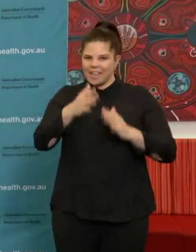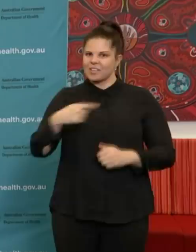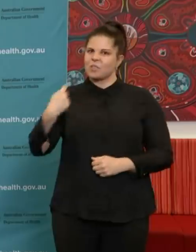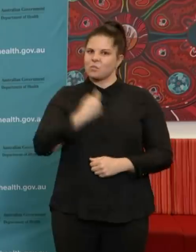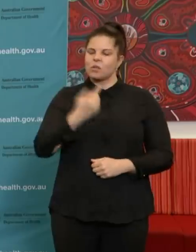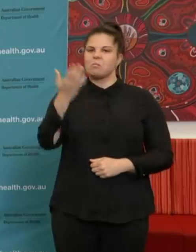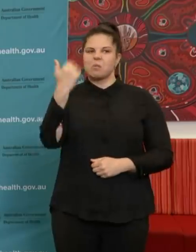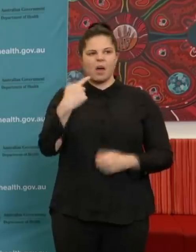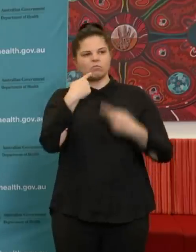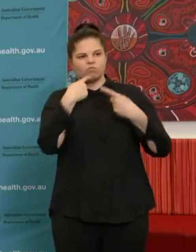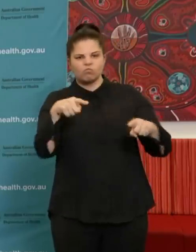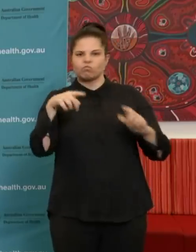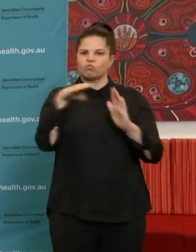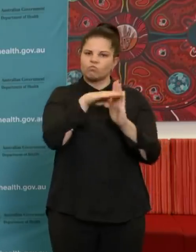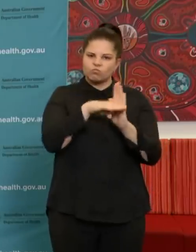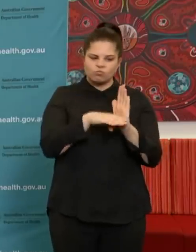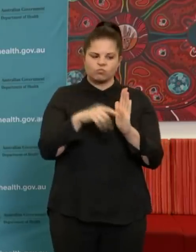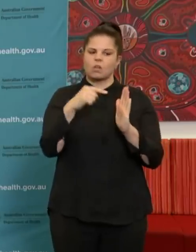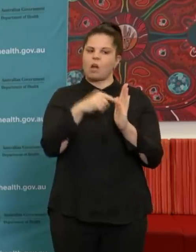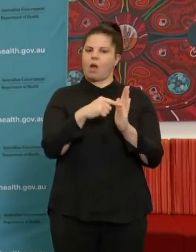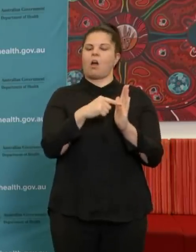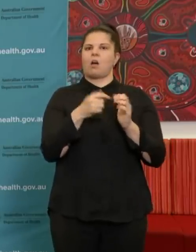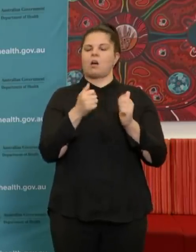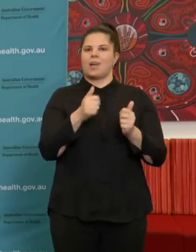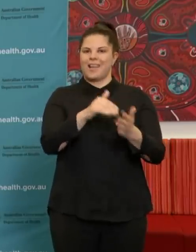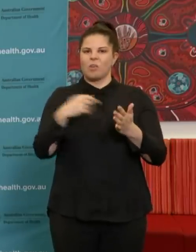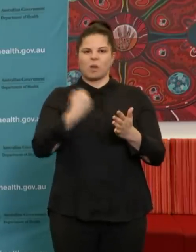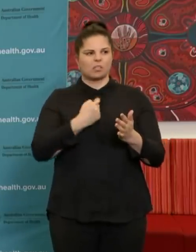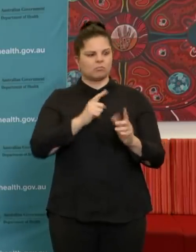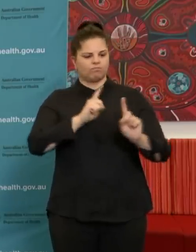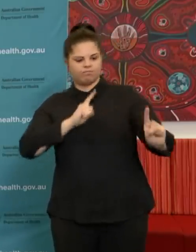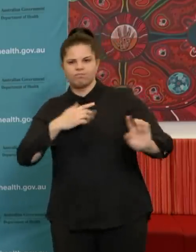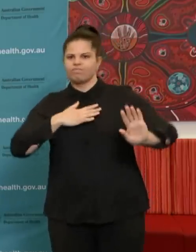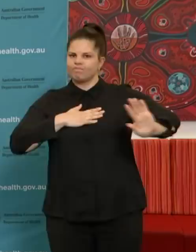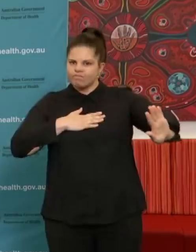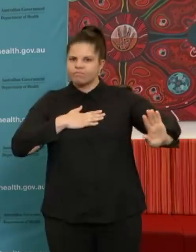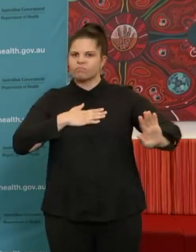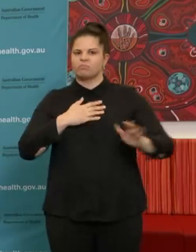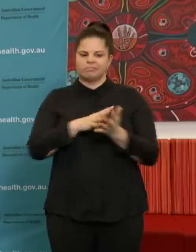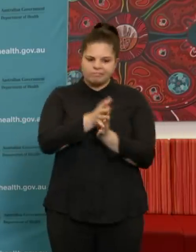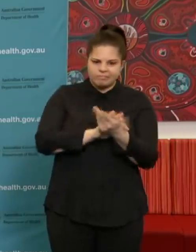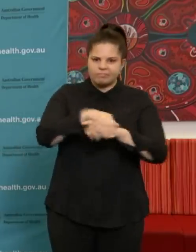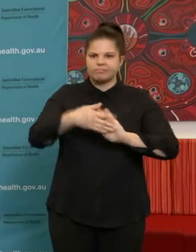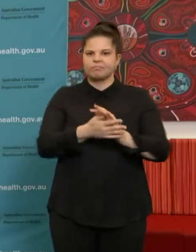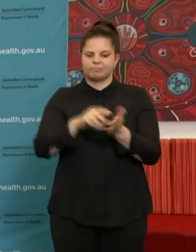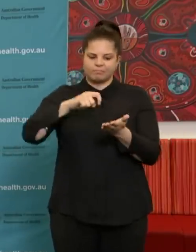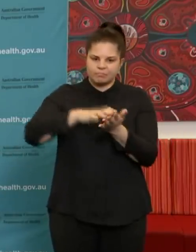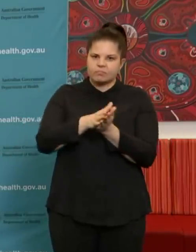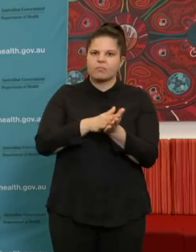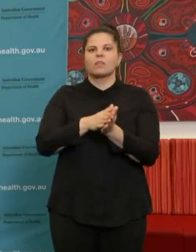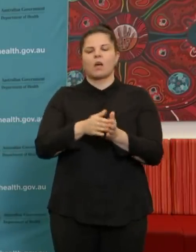ways we have tried to deal with the virus over the last